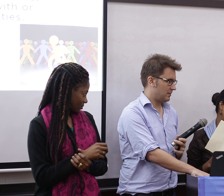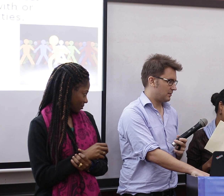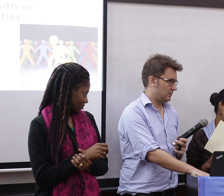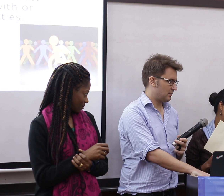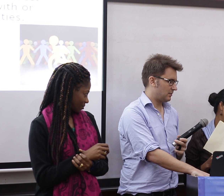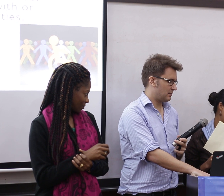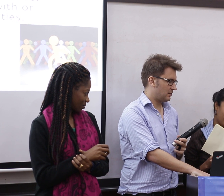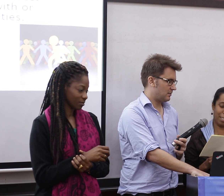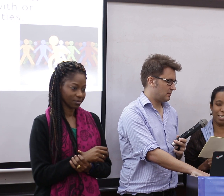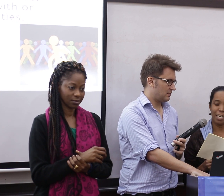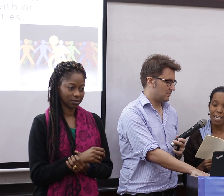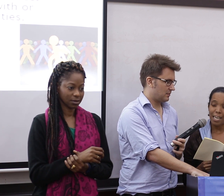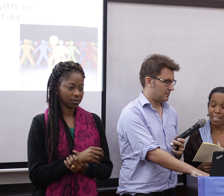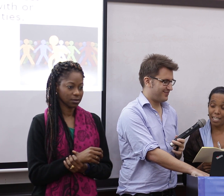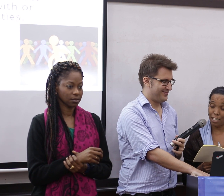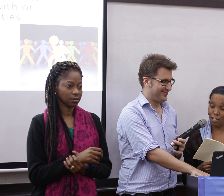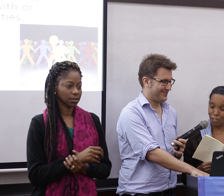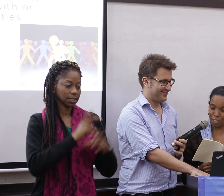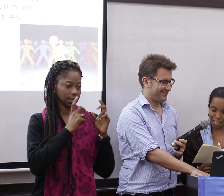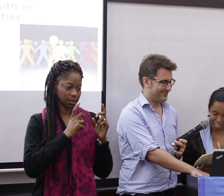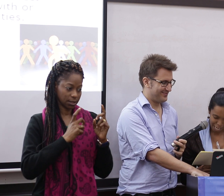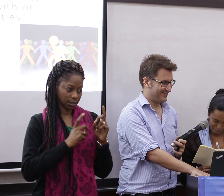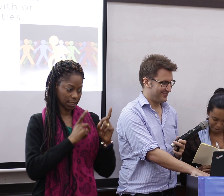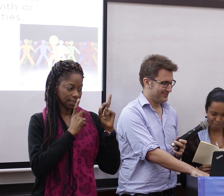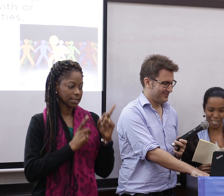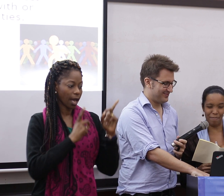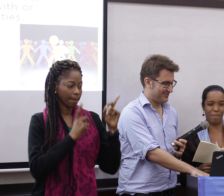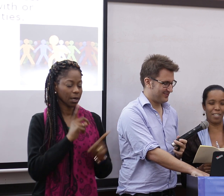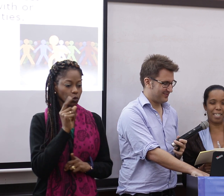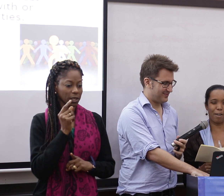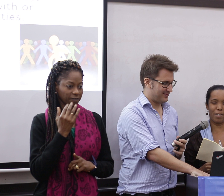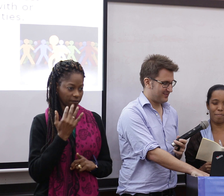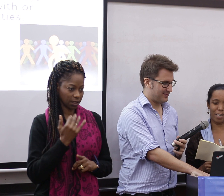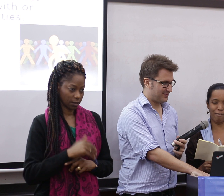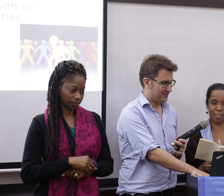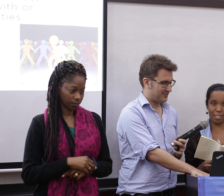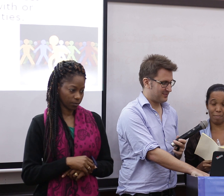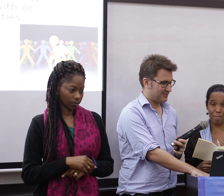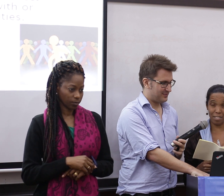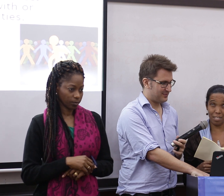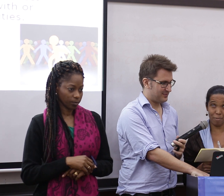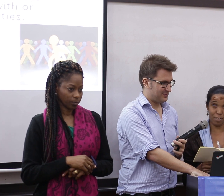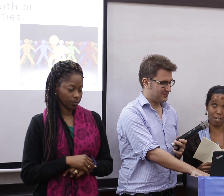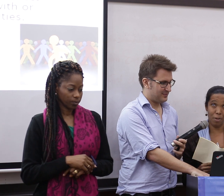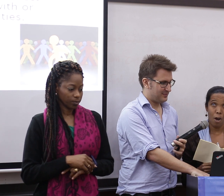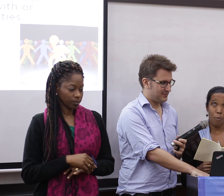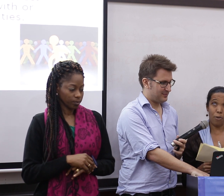and not December. In December 2015, that would have been around the same time as the symposium, we